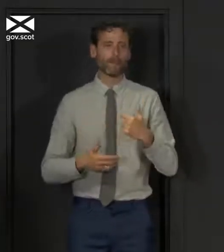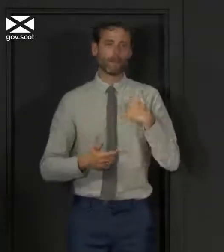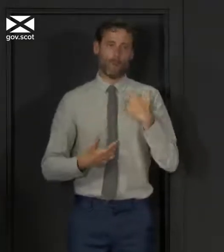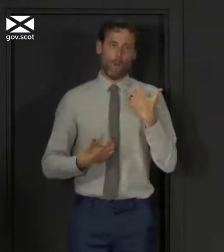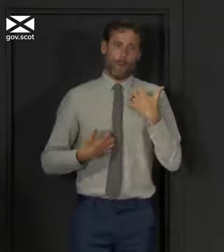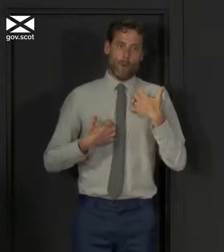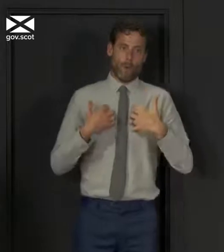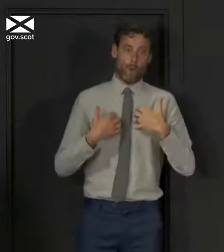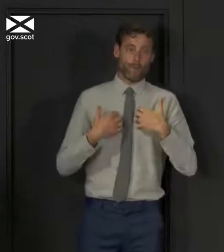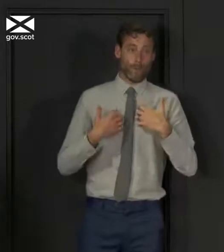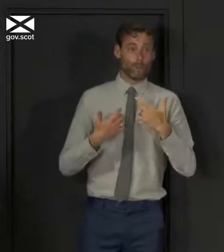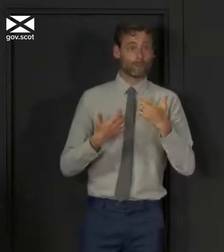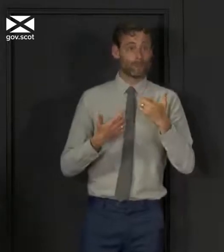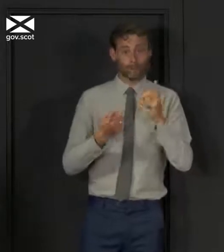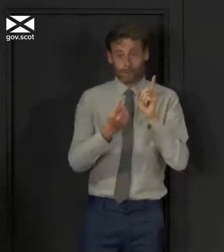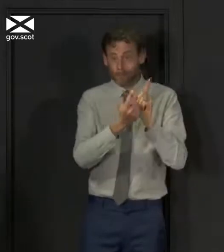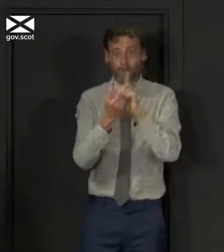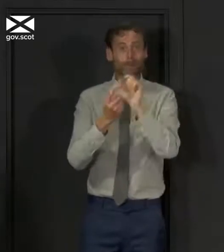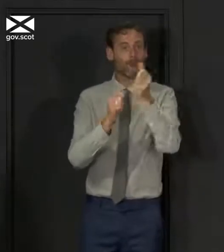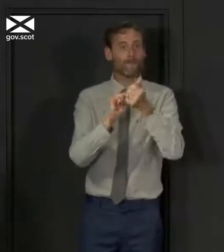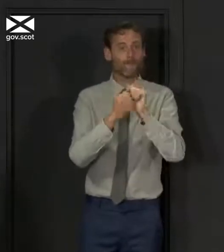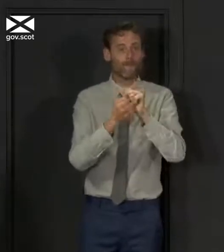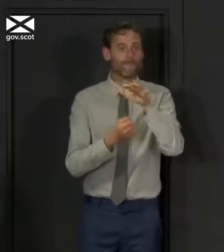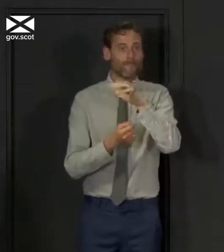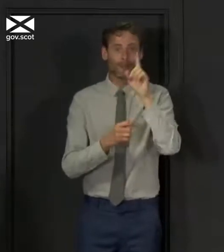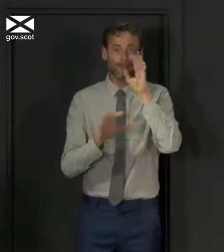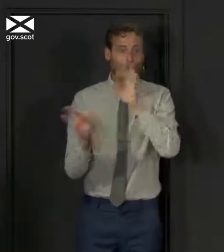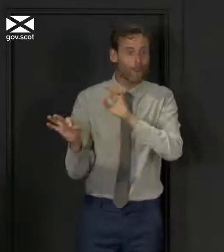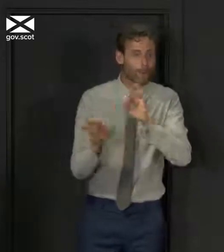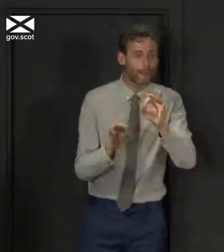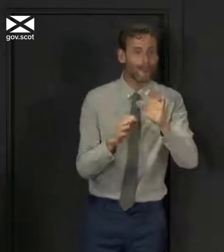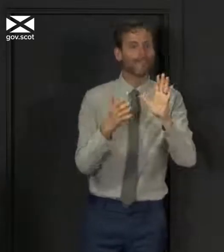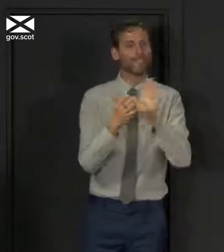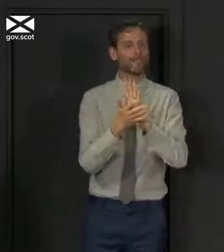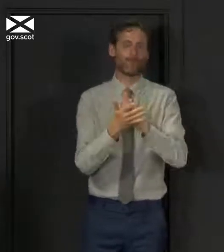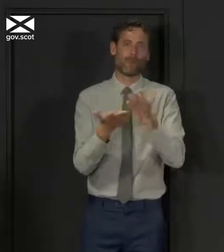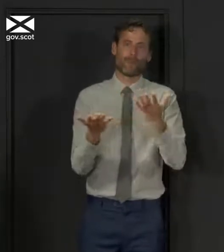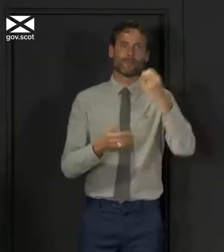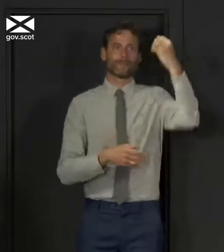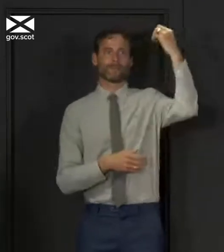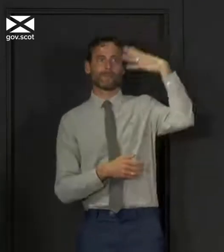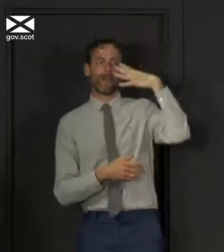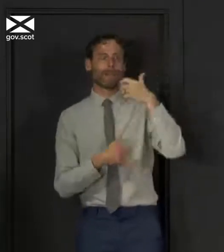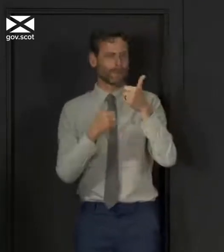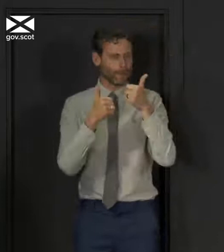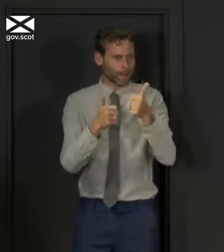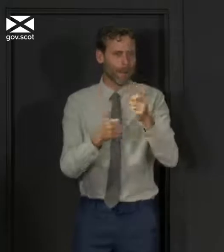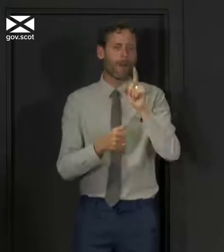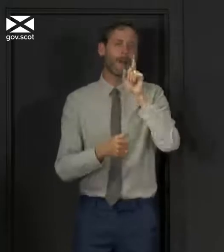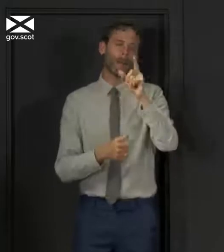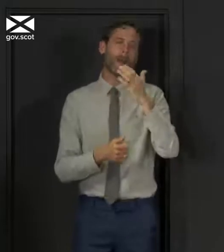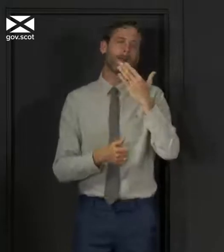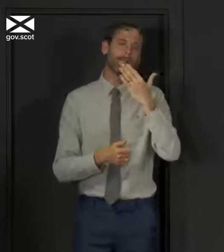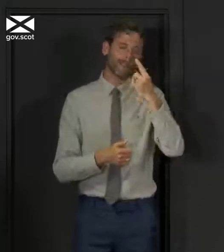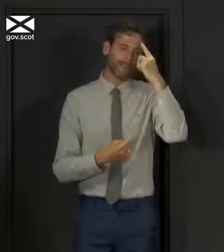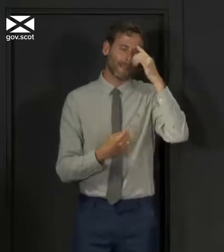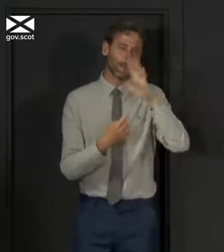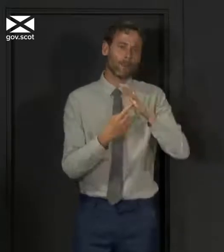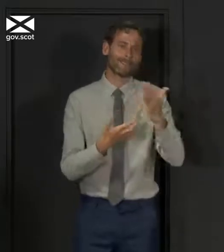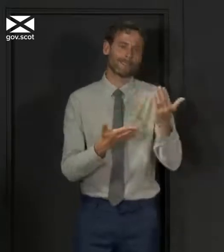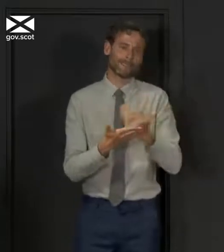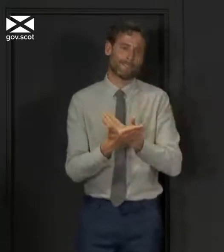to seeing friends and family over the next few days that you haven't seen for a while enjoy it the sun hopefully will be shining but please do it safely